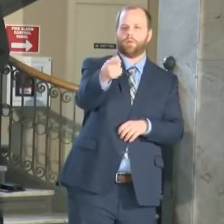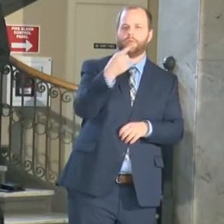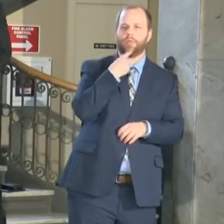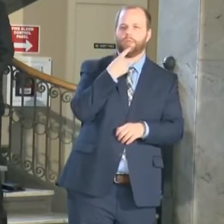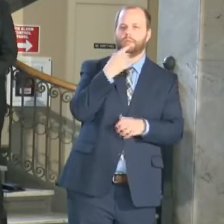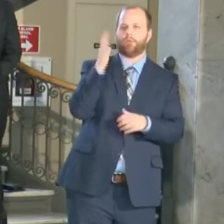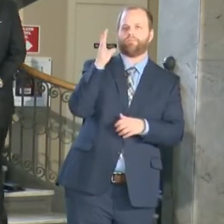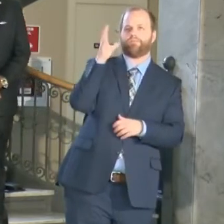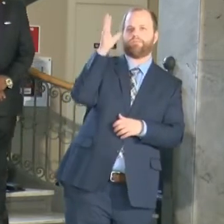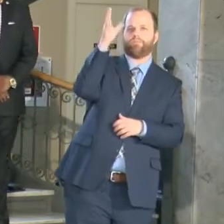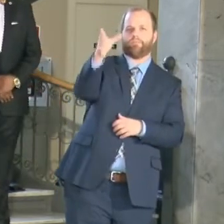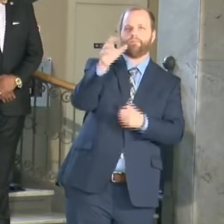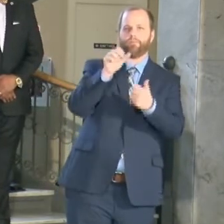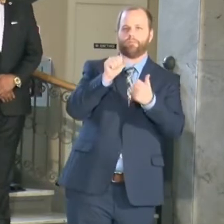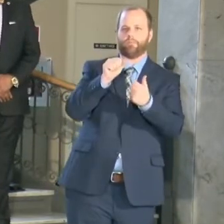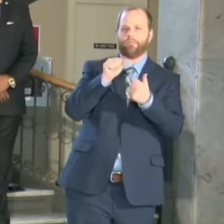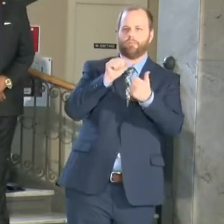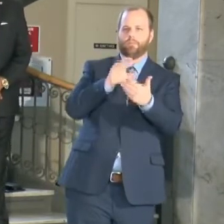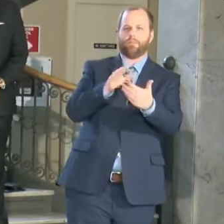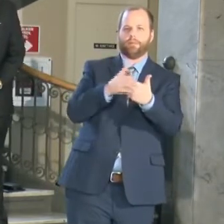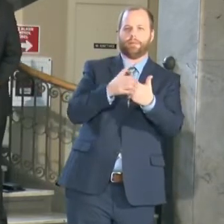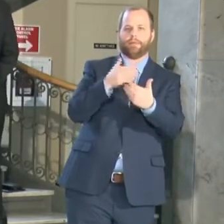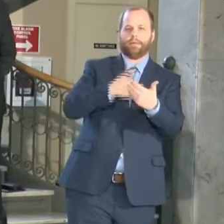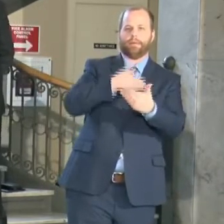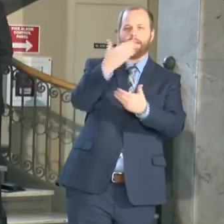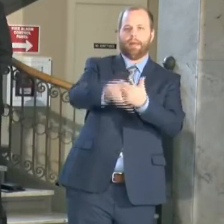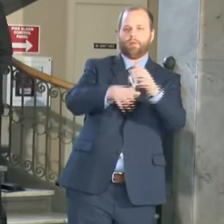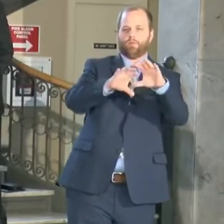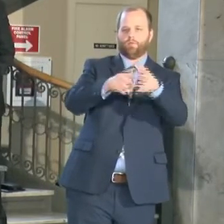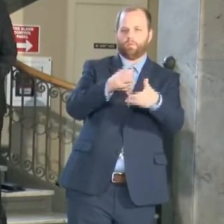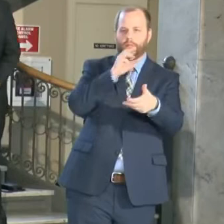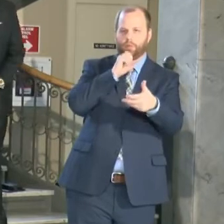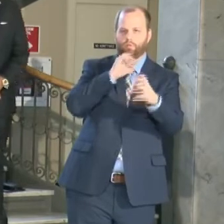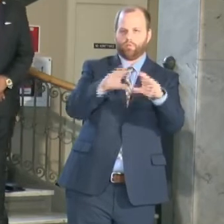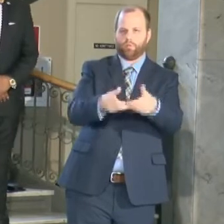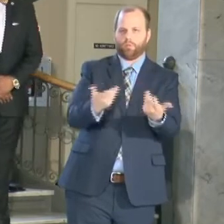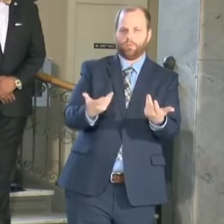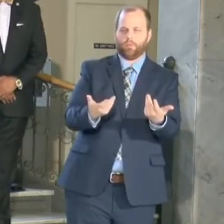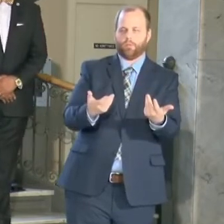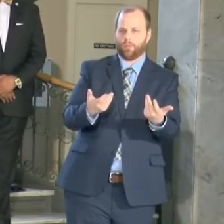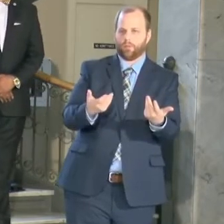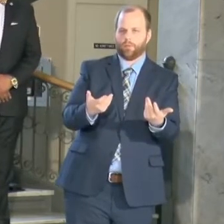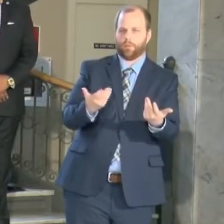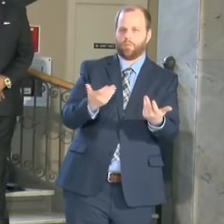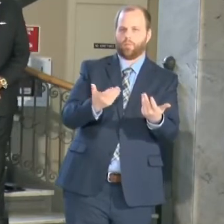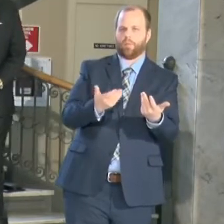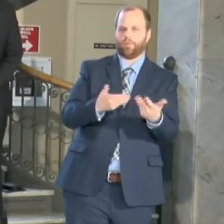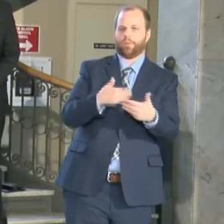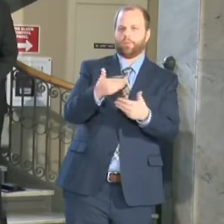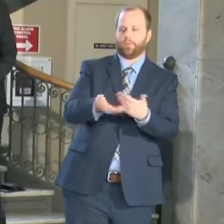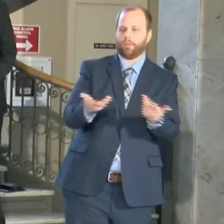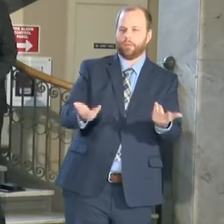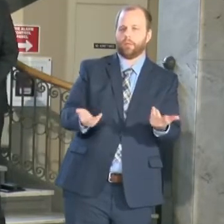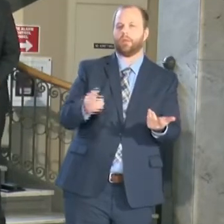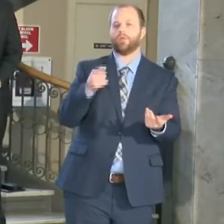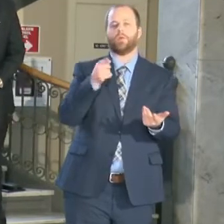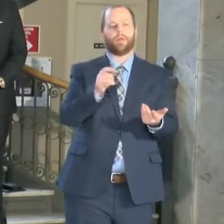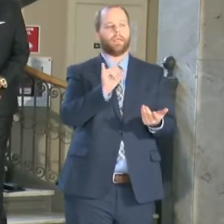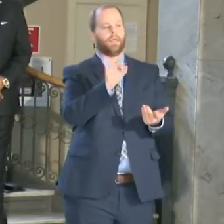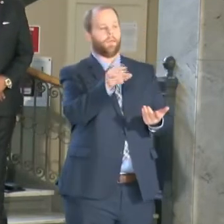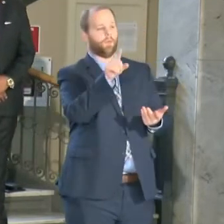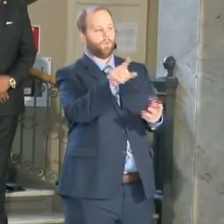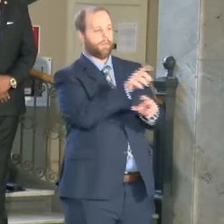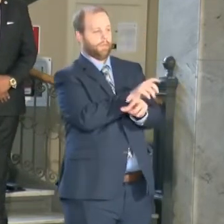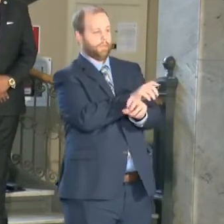think anytime that you save a child or a youth or young adult